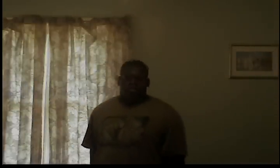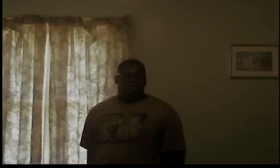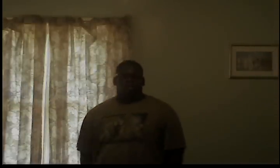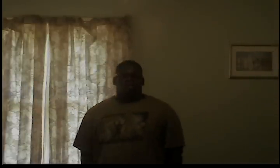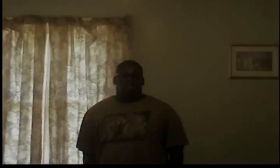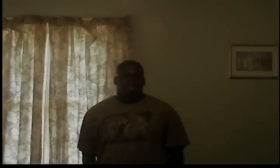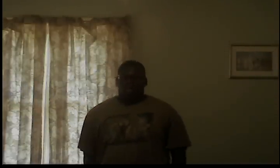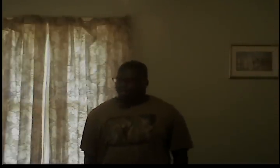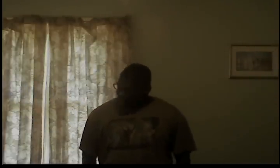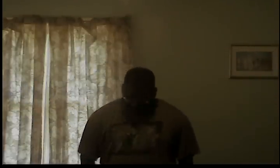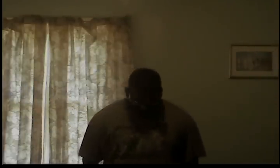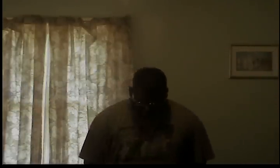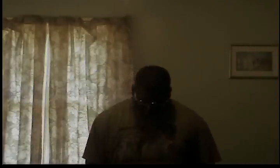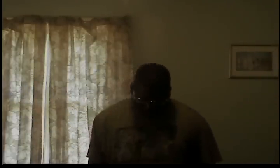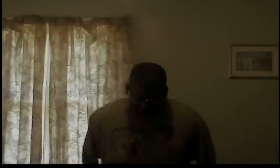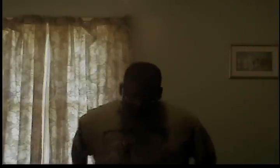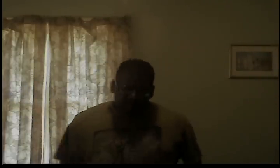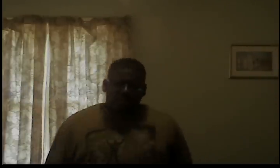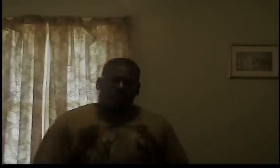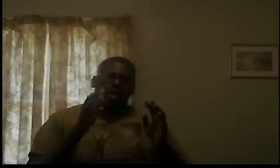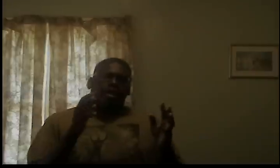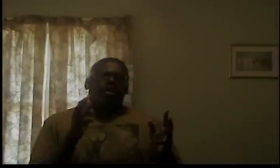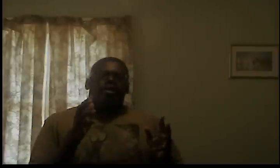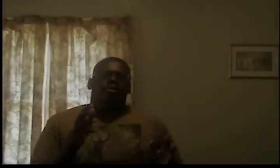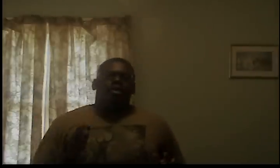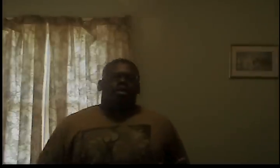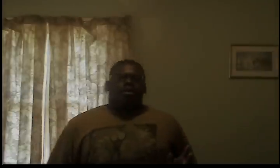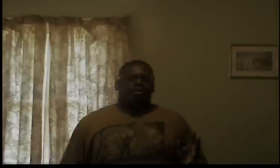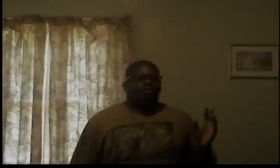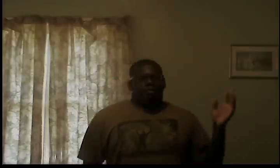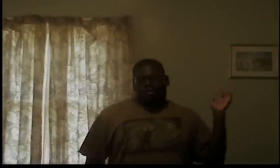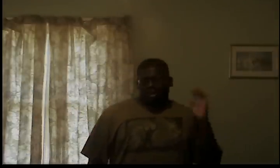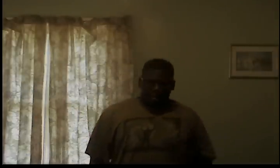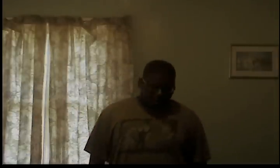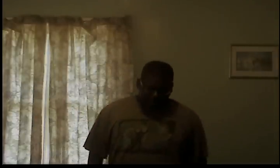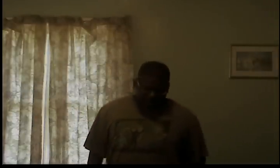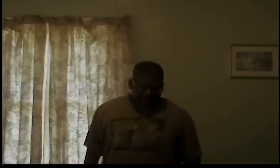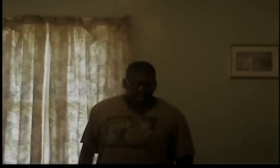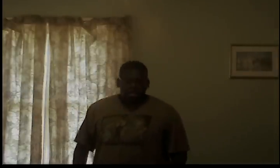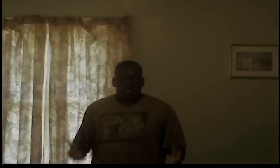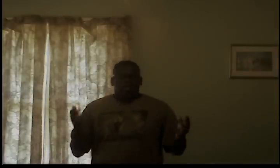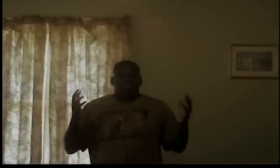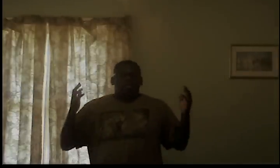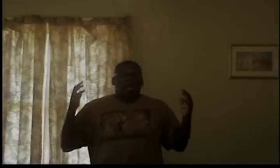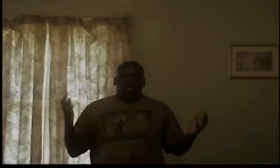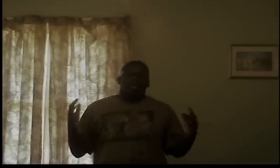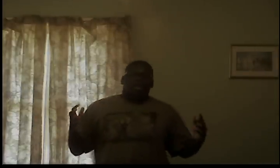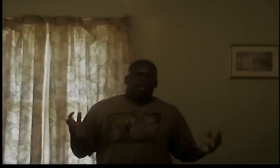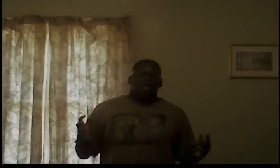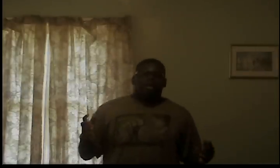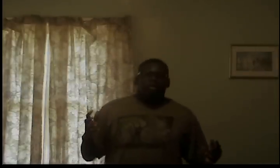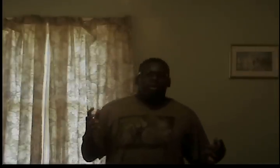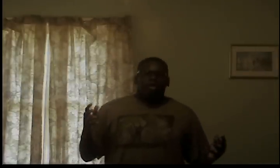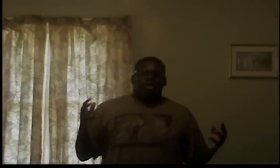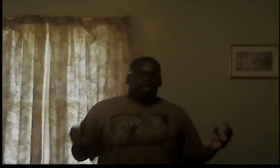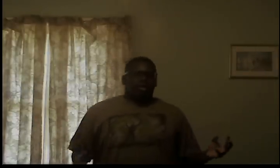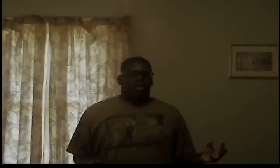stupid reasons but my issue is but besides that how the hell is